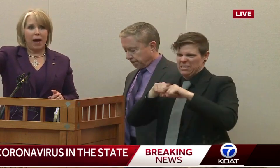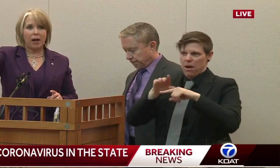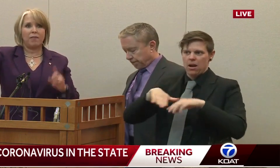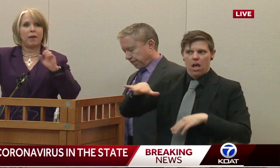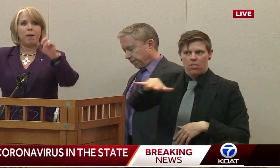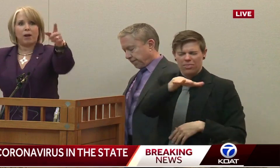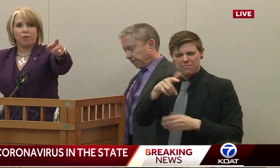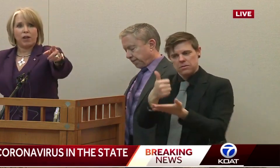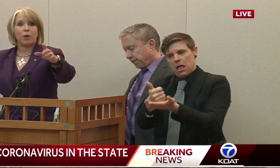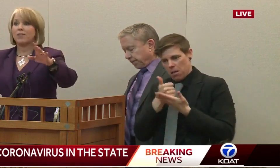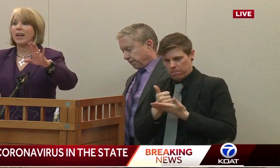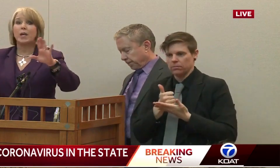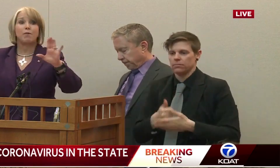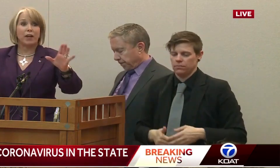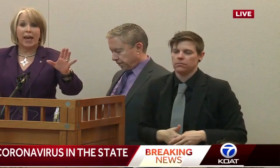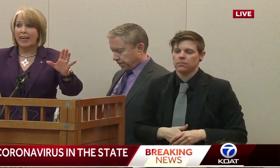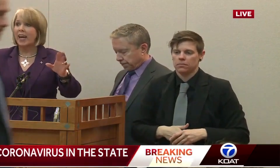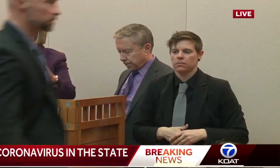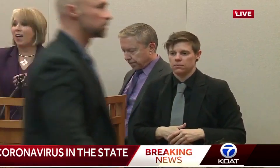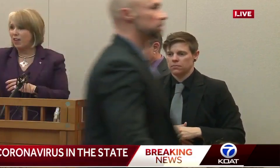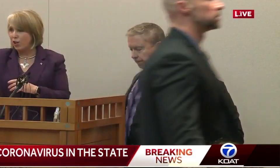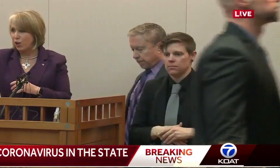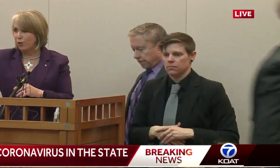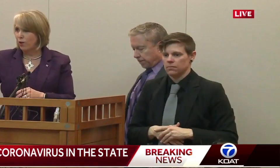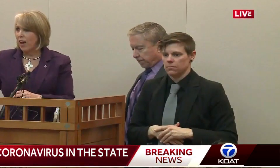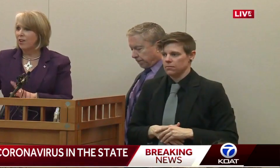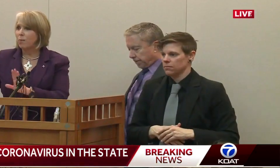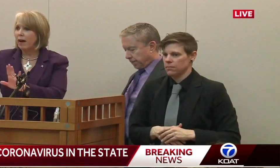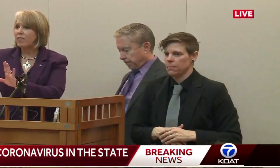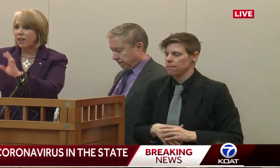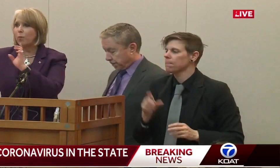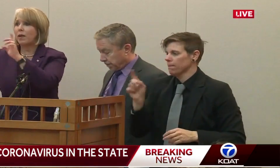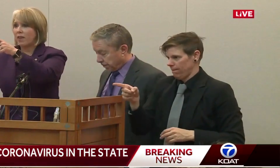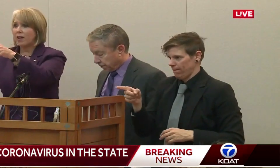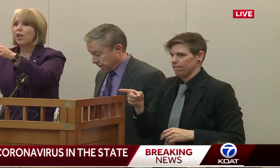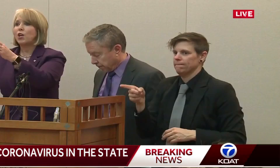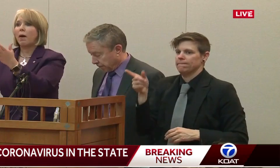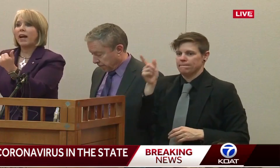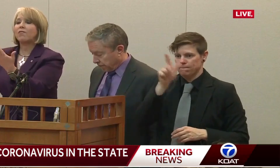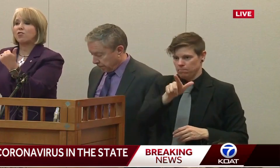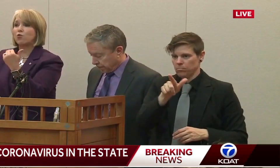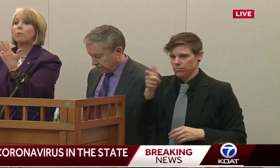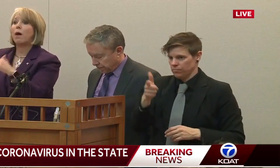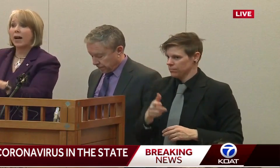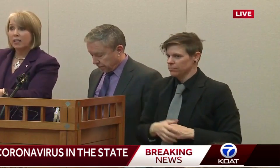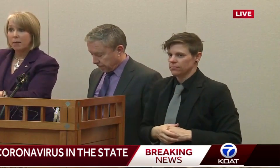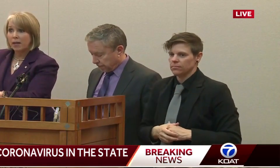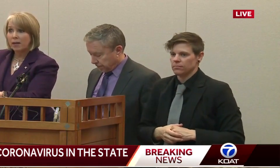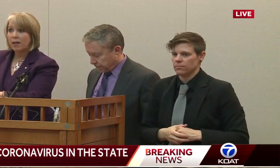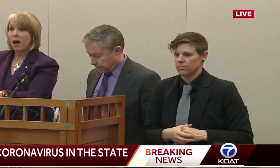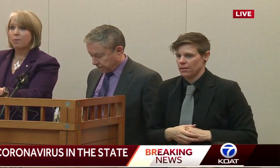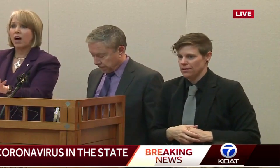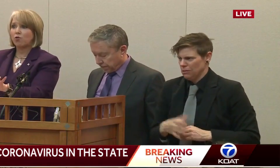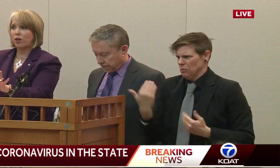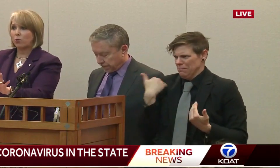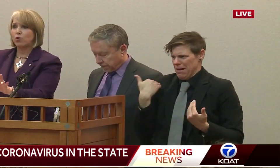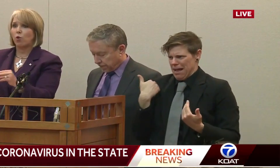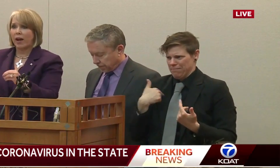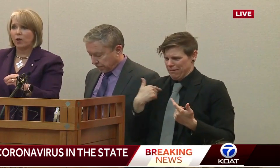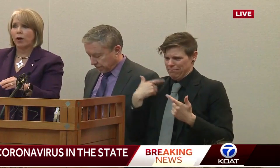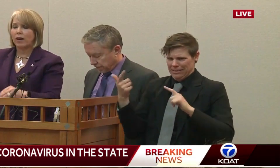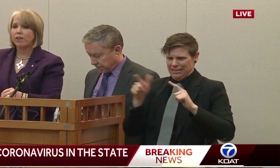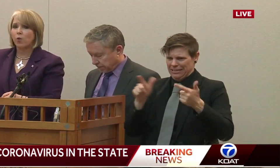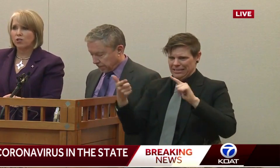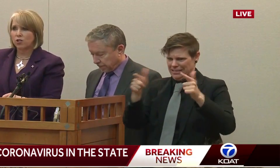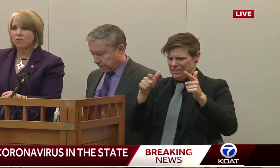in the back, and then back over here, because I keep forgetting, and then to you. And you might have to help me then. You might have to just remind me I'm not trying to